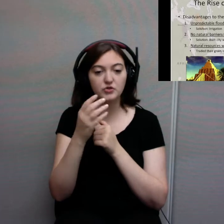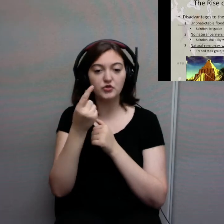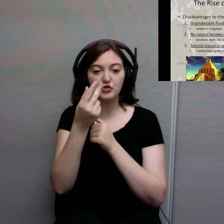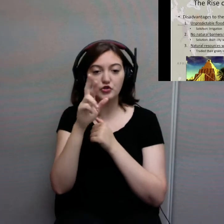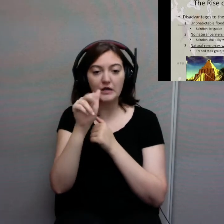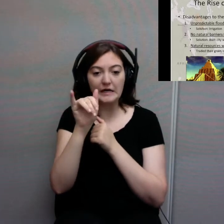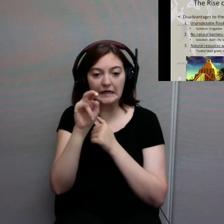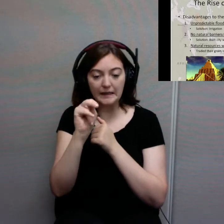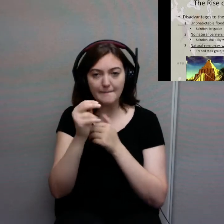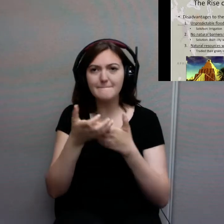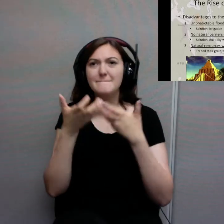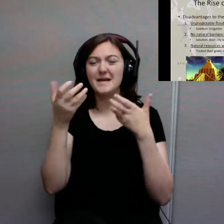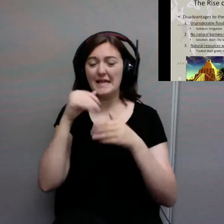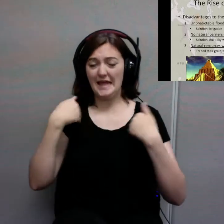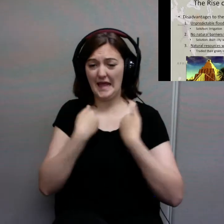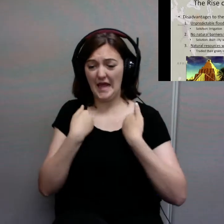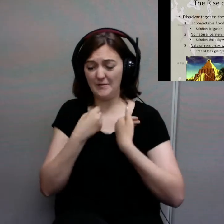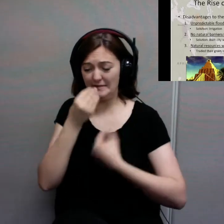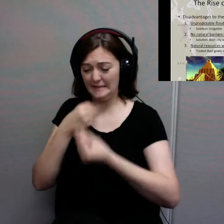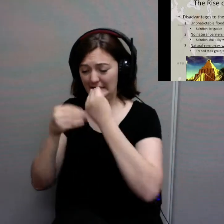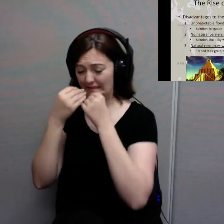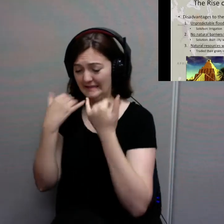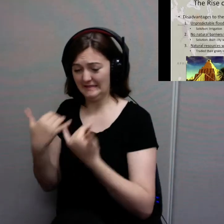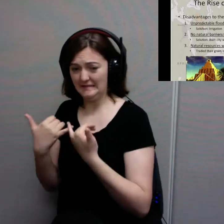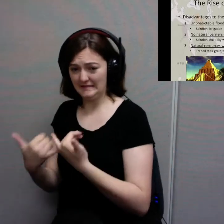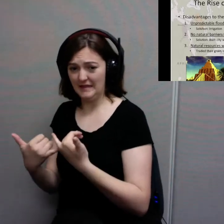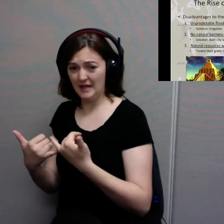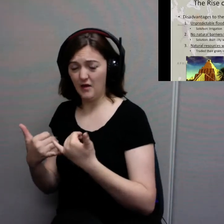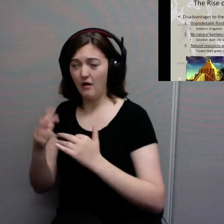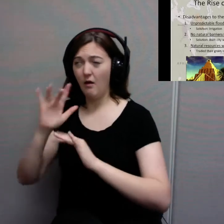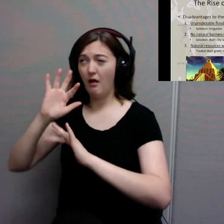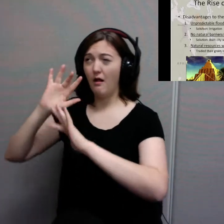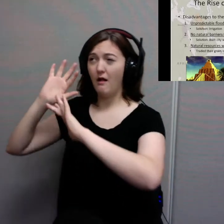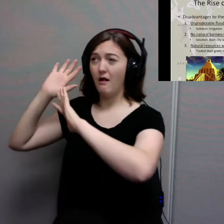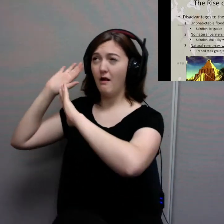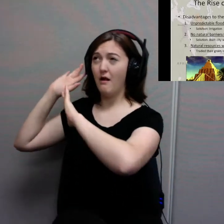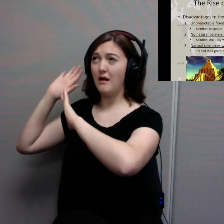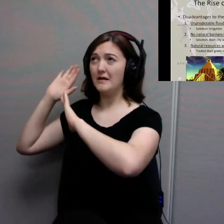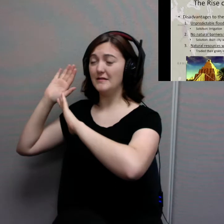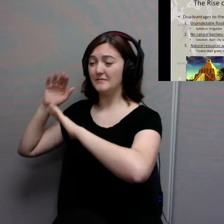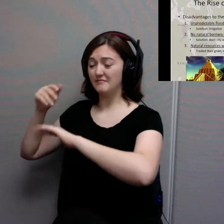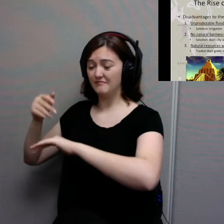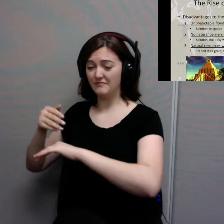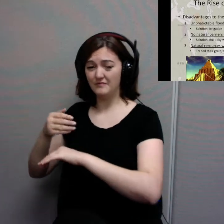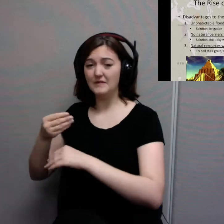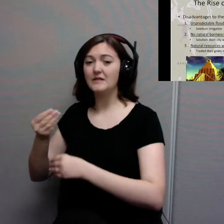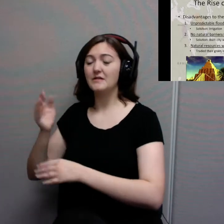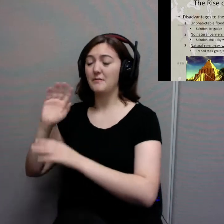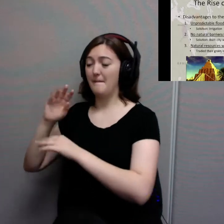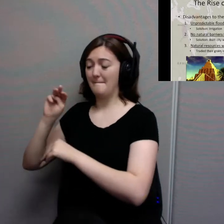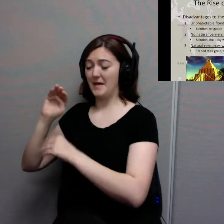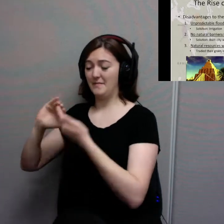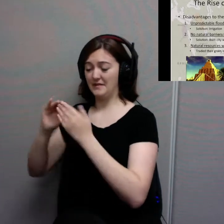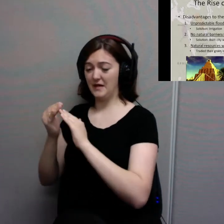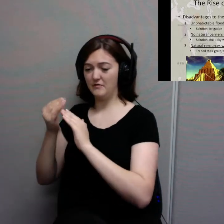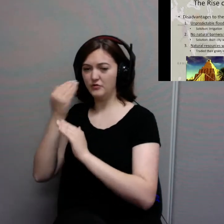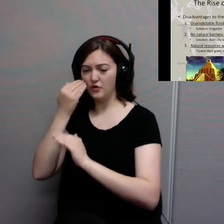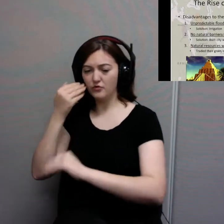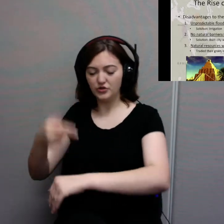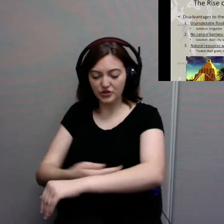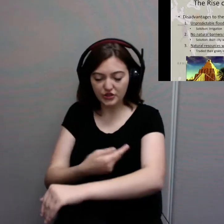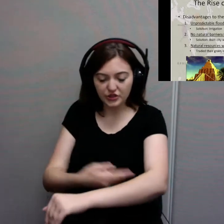today come from Mesopotamia. Sheep, goats, cows, and horses